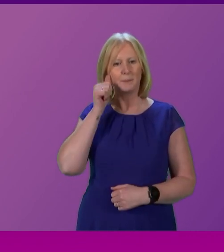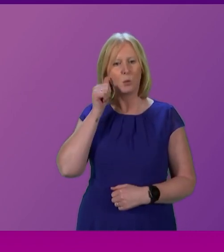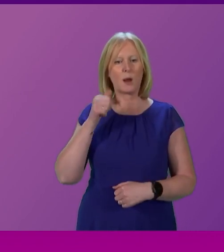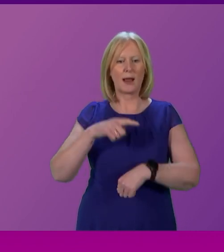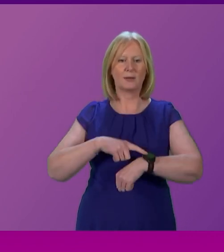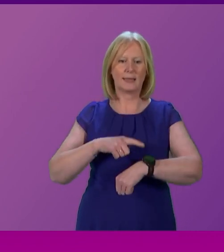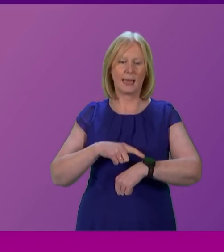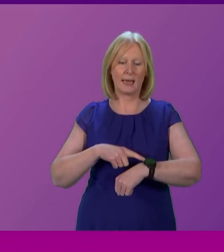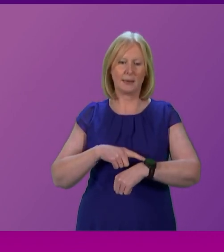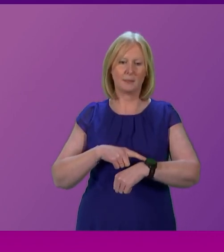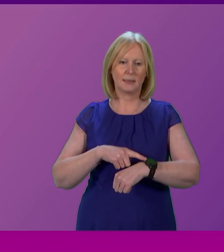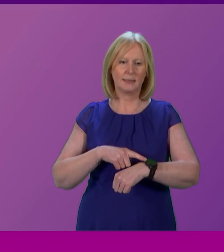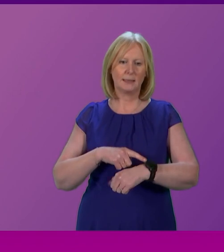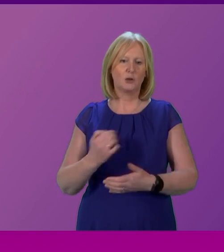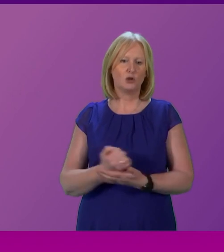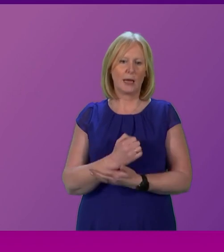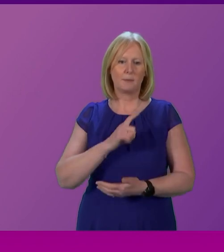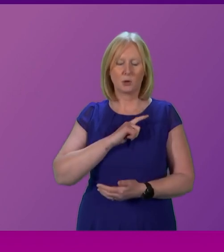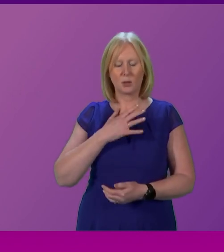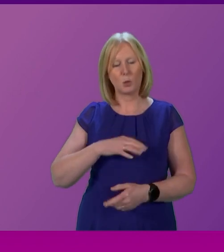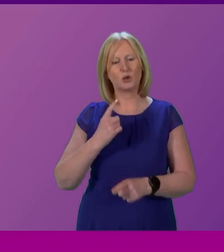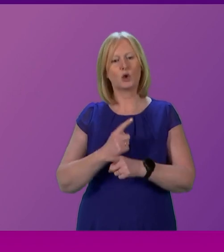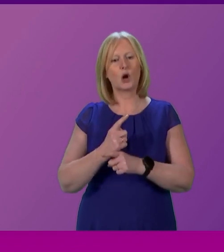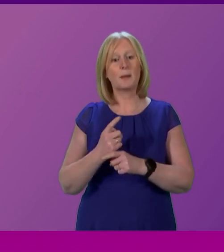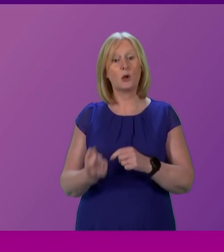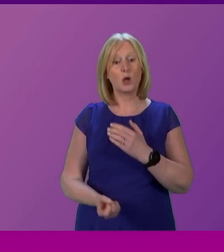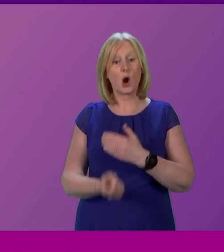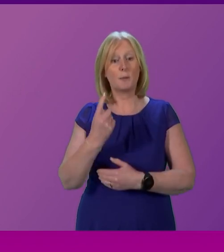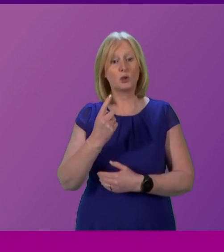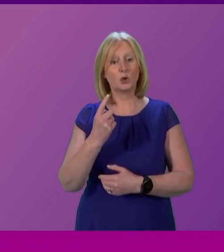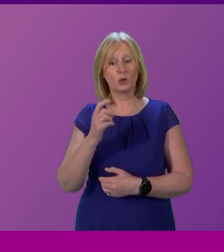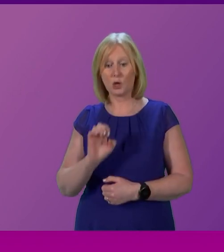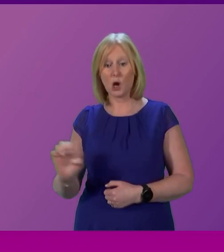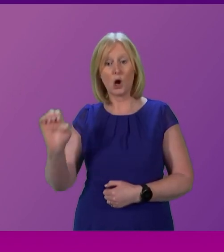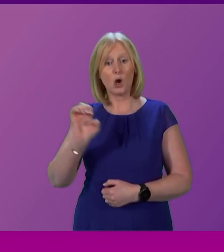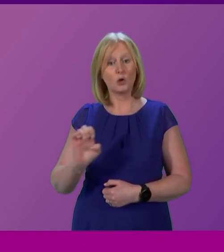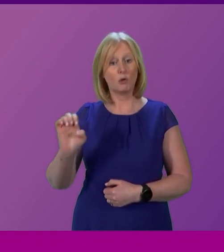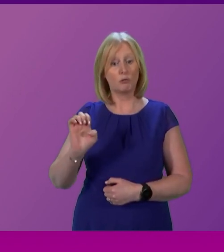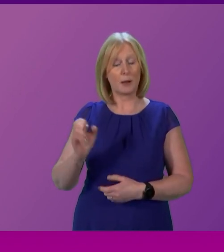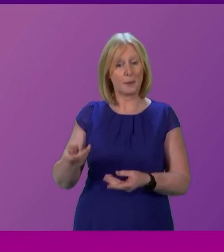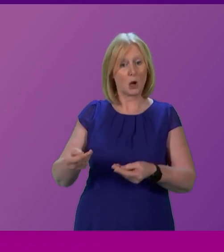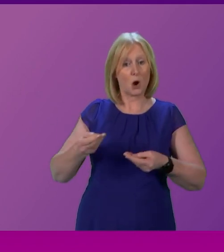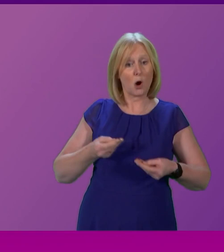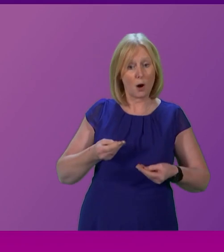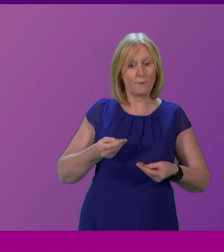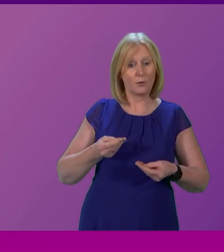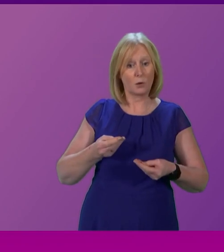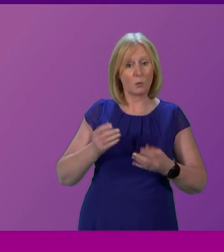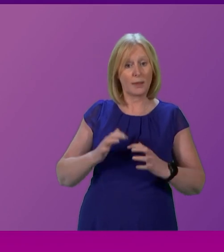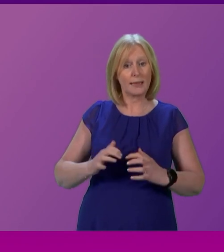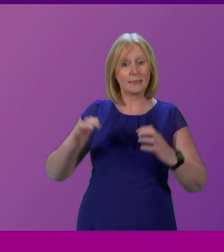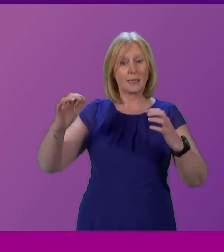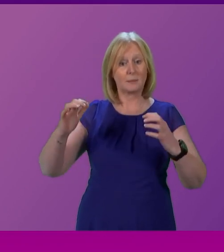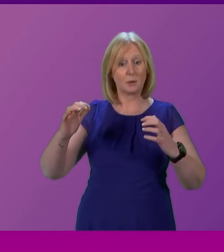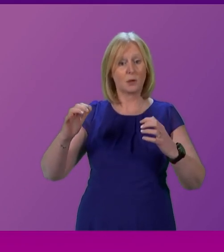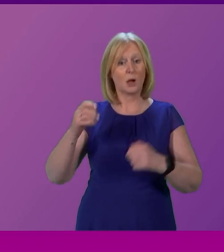And it's a shame because I wanted to talk about the opportunity that Europe offers with the Parliamentary Assembly of the Council